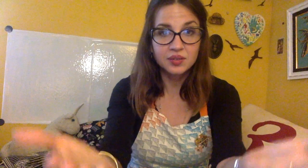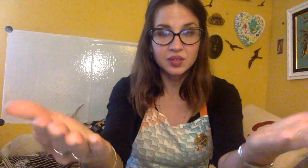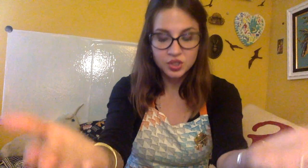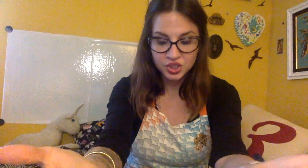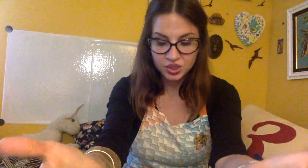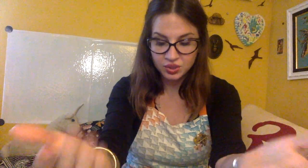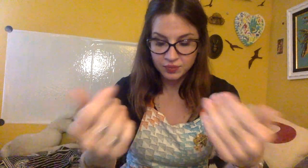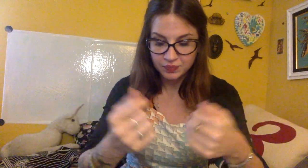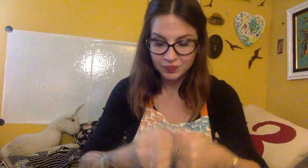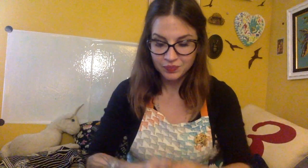Sh.